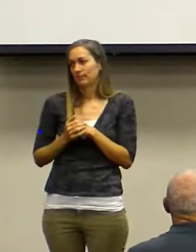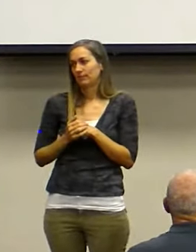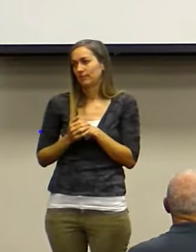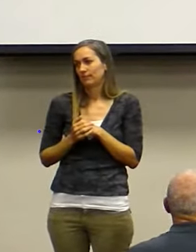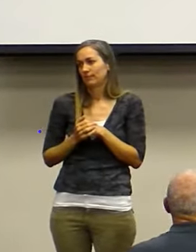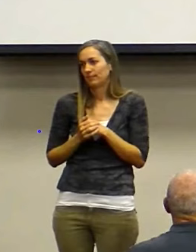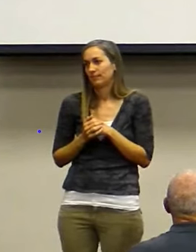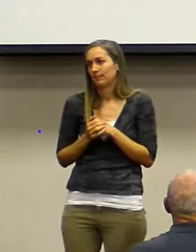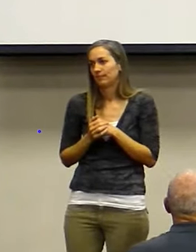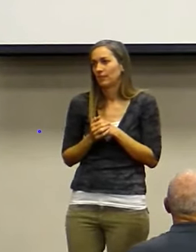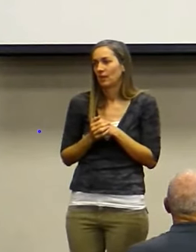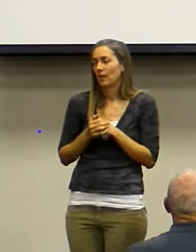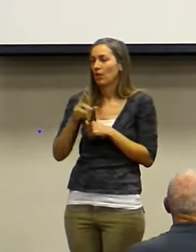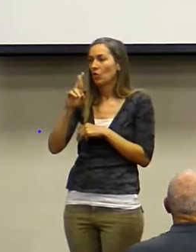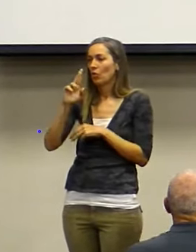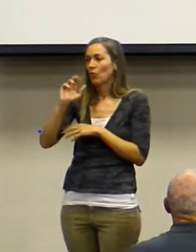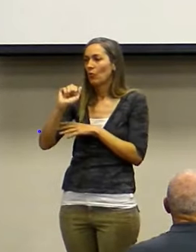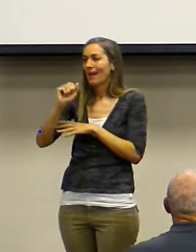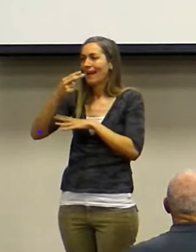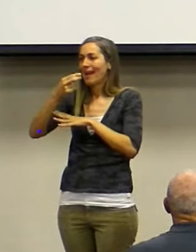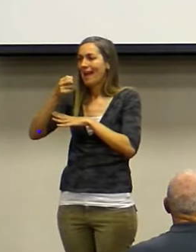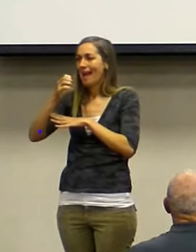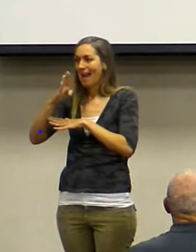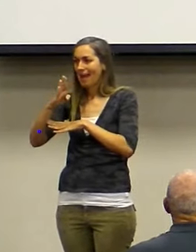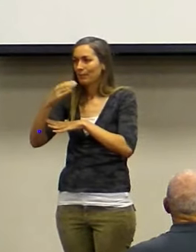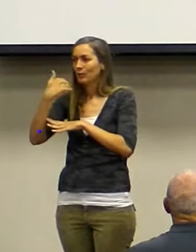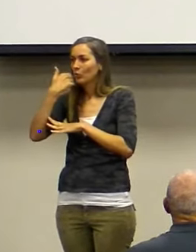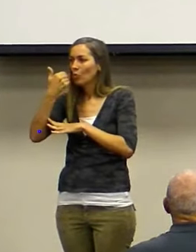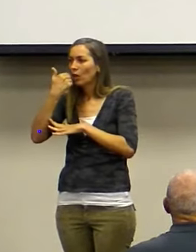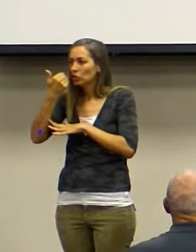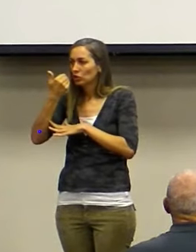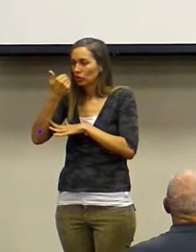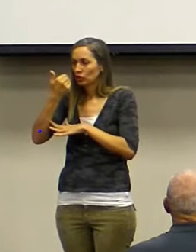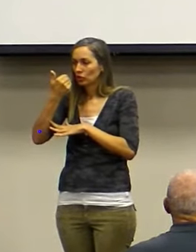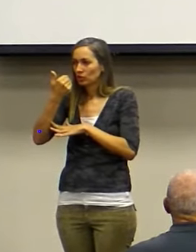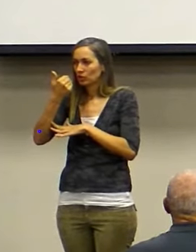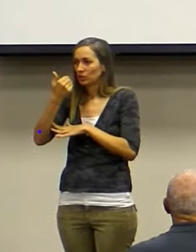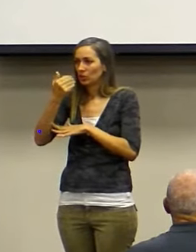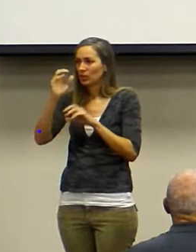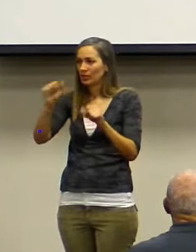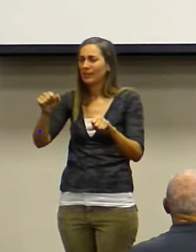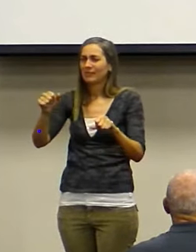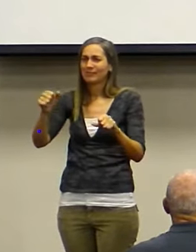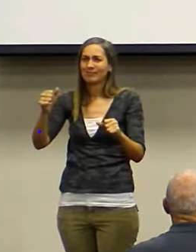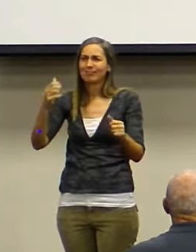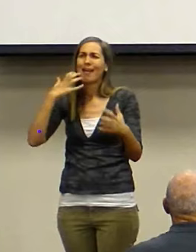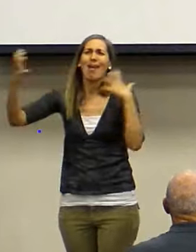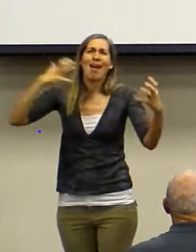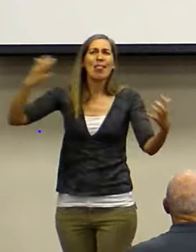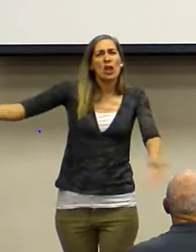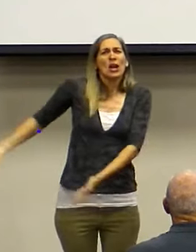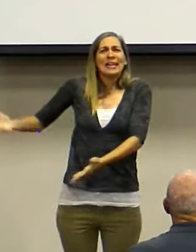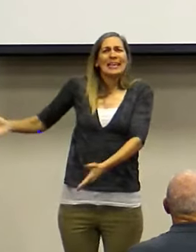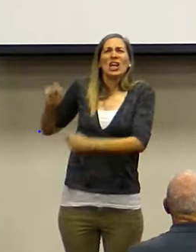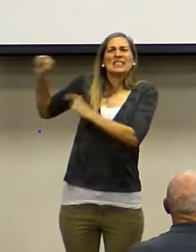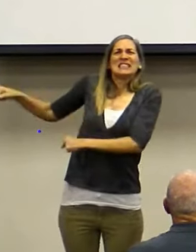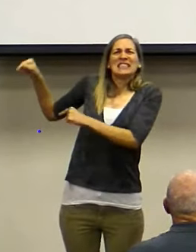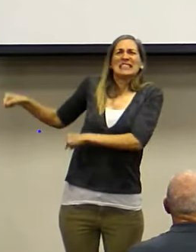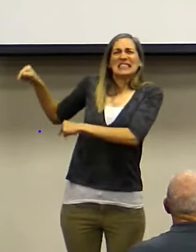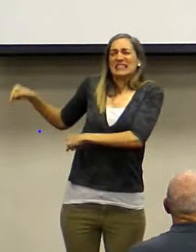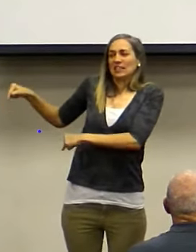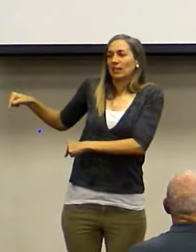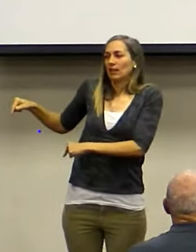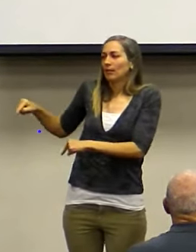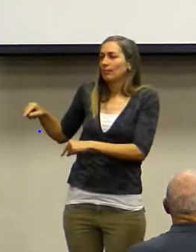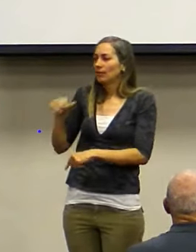rehabbed the prostitute. She could have called. They're here. But she didn't. She saw beyond